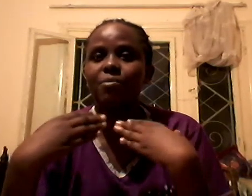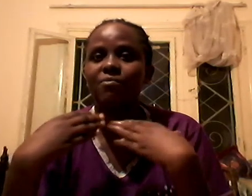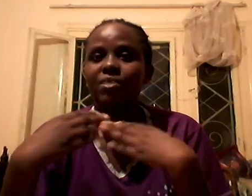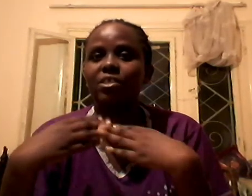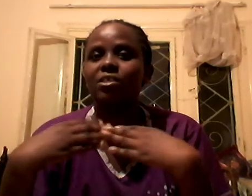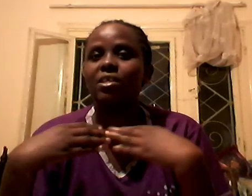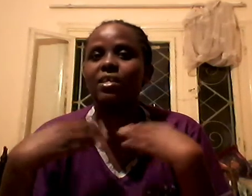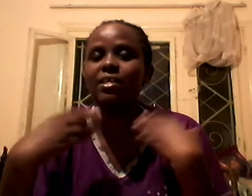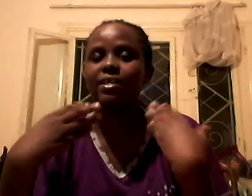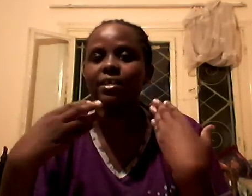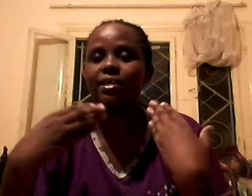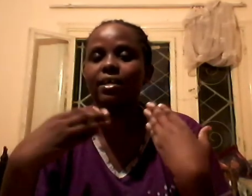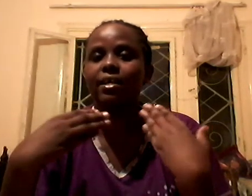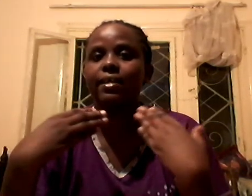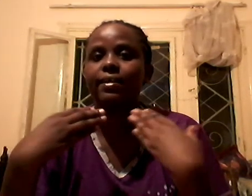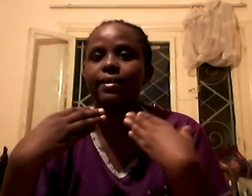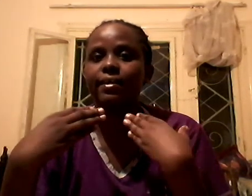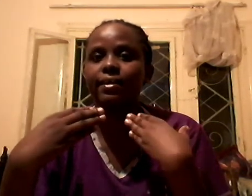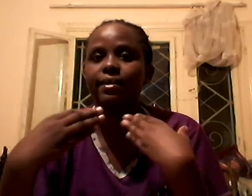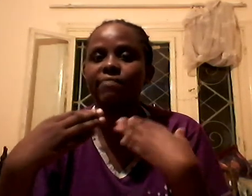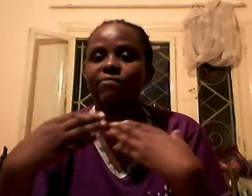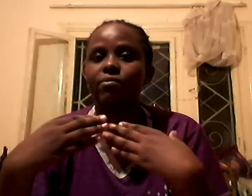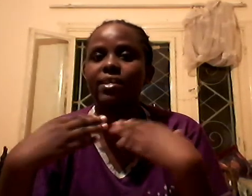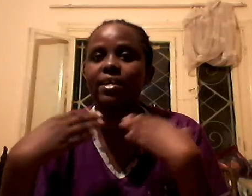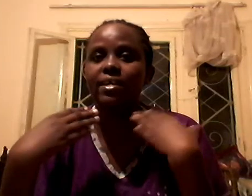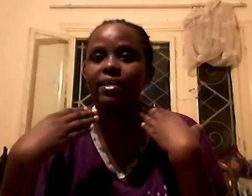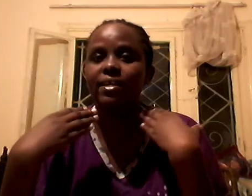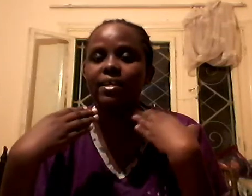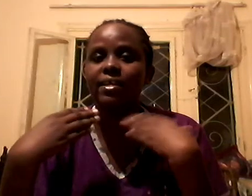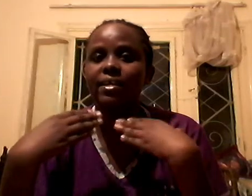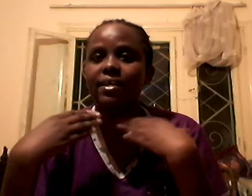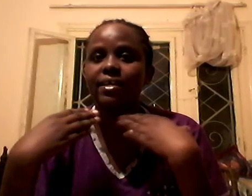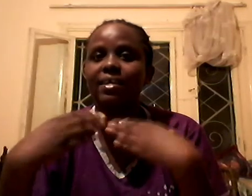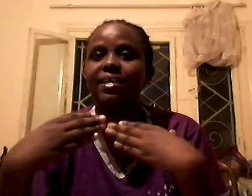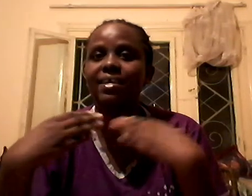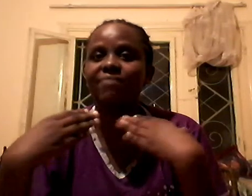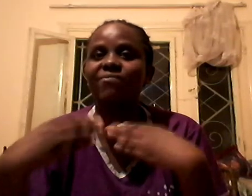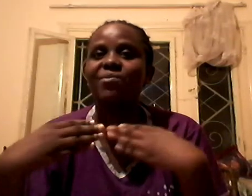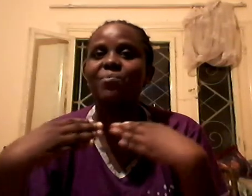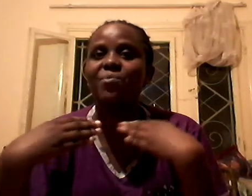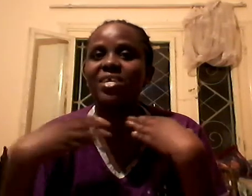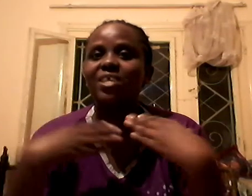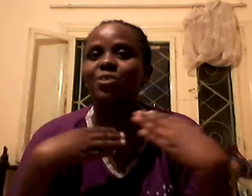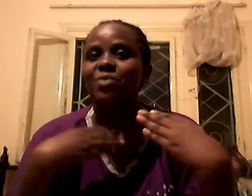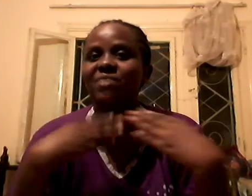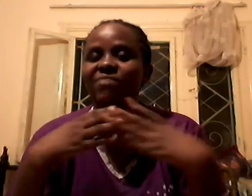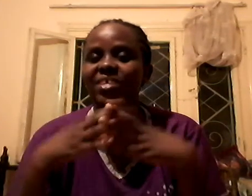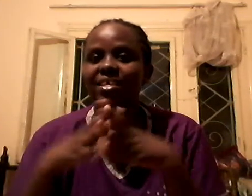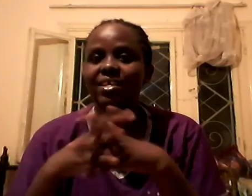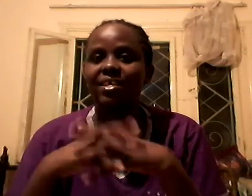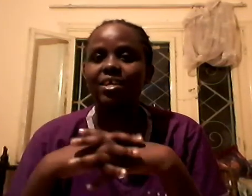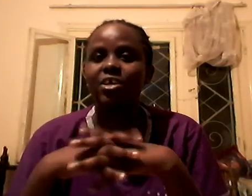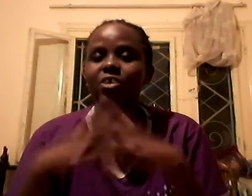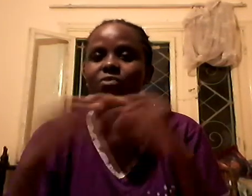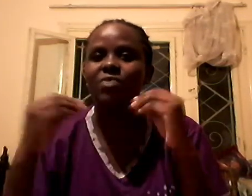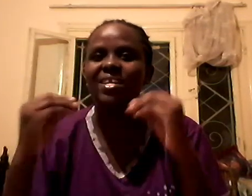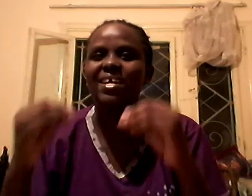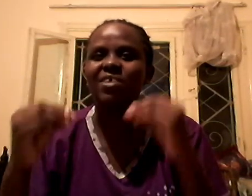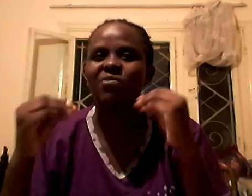of us like nagging from morning to evening. You nag, you